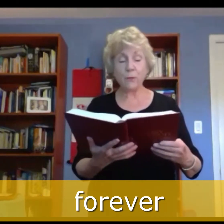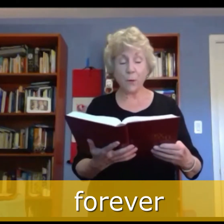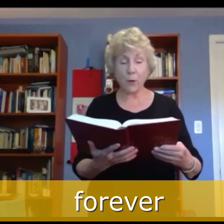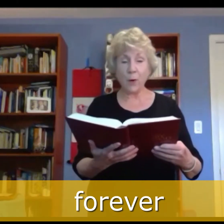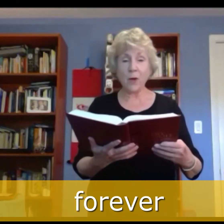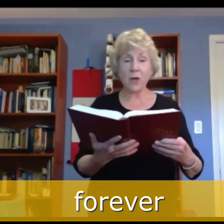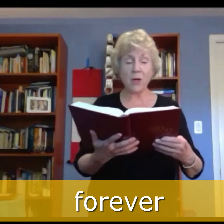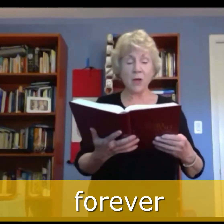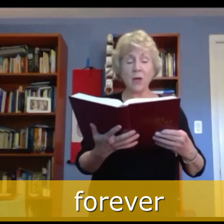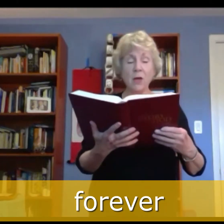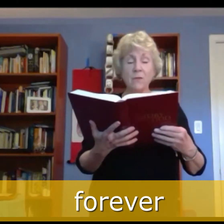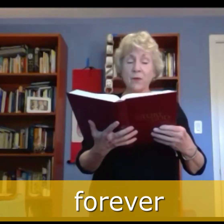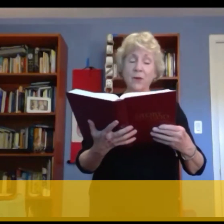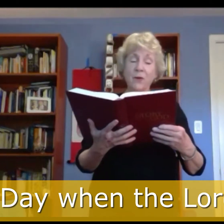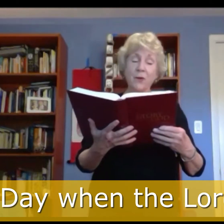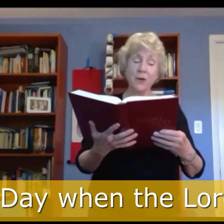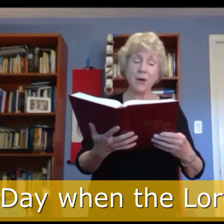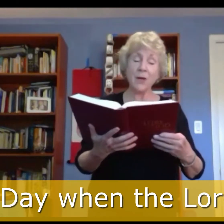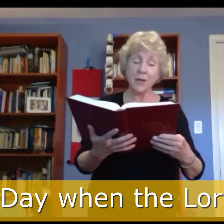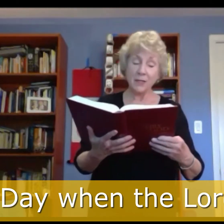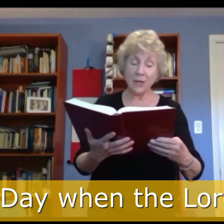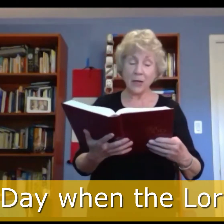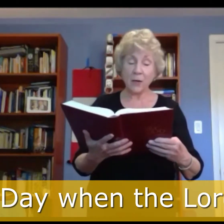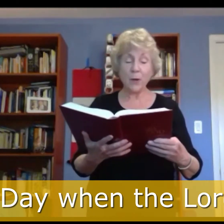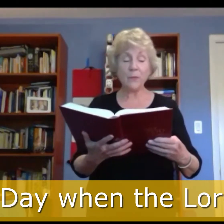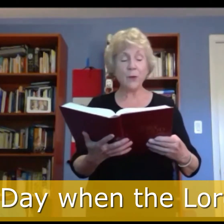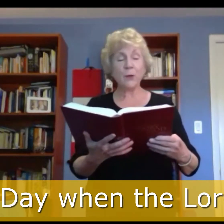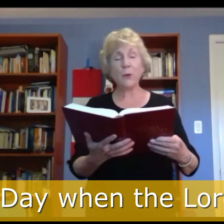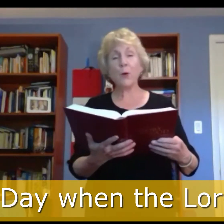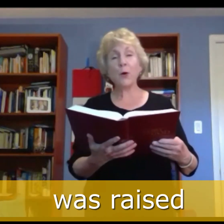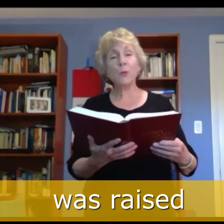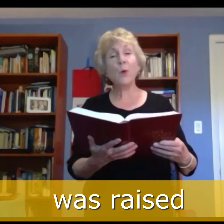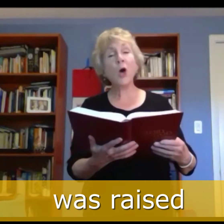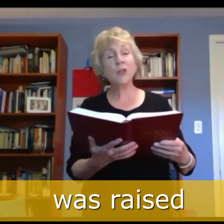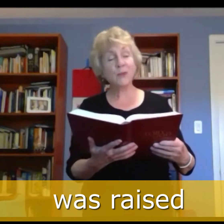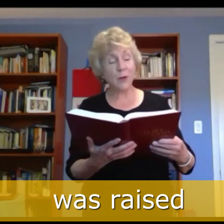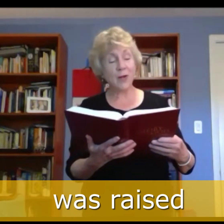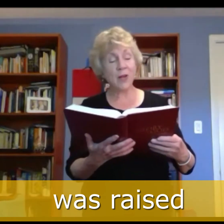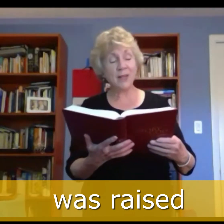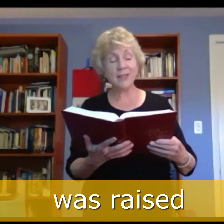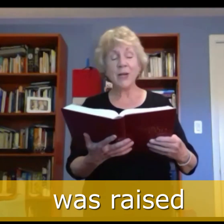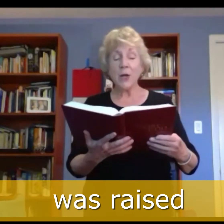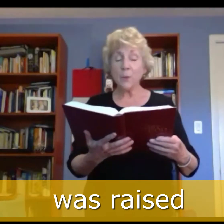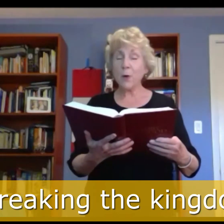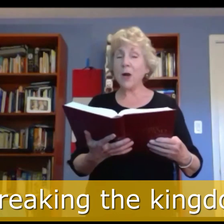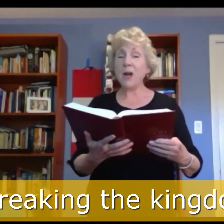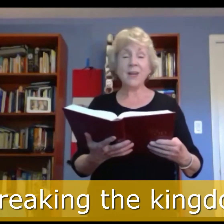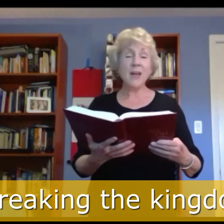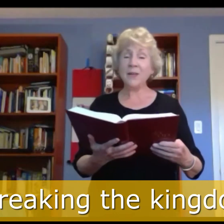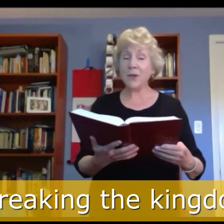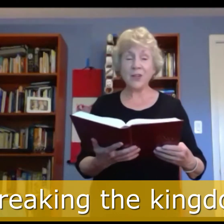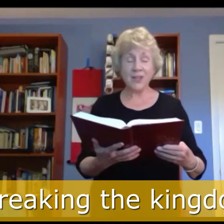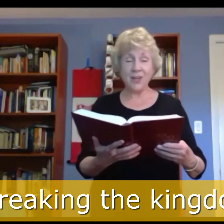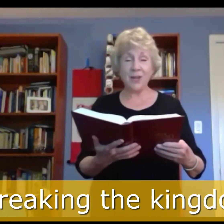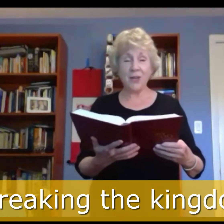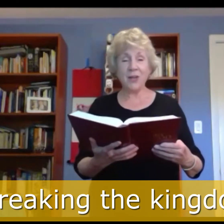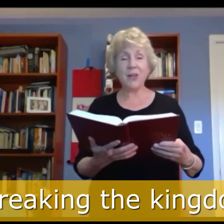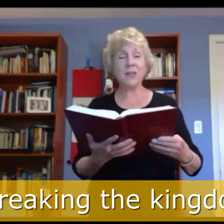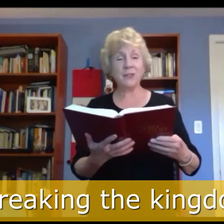forever, day when the Lord was raised, breaking the kingdom